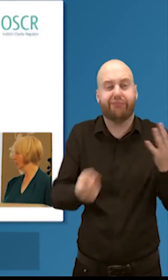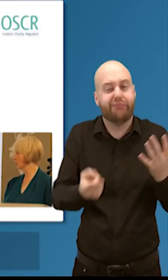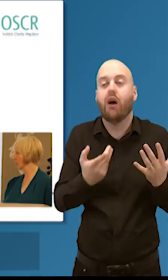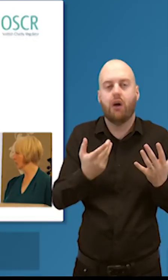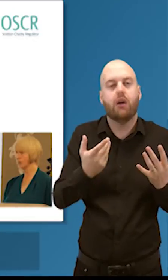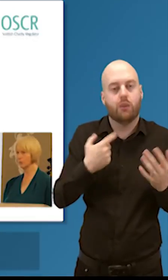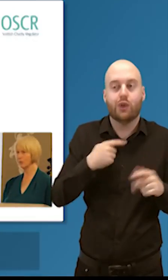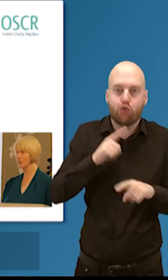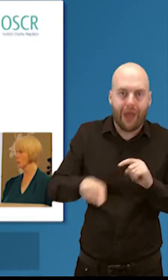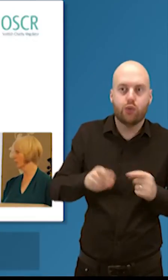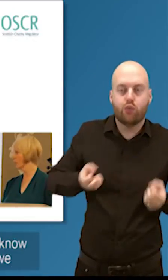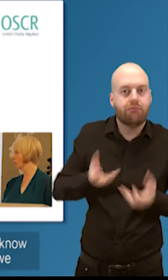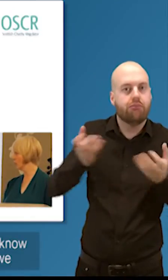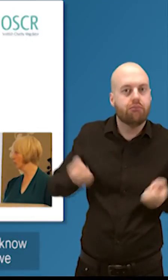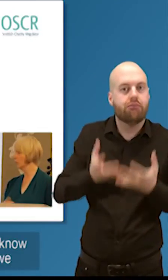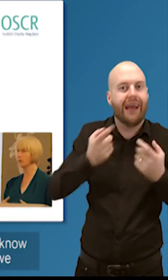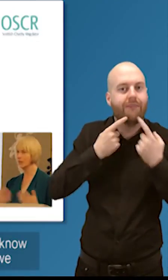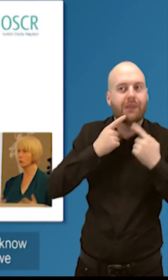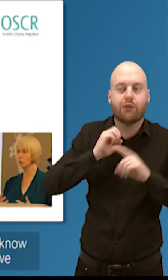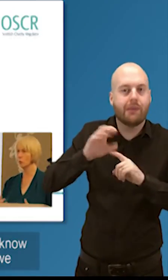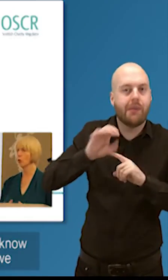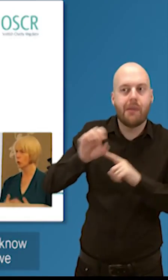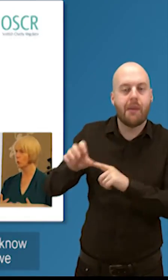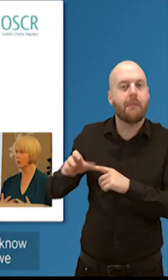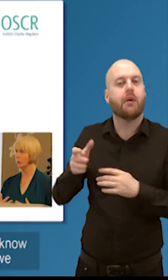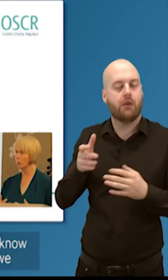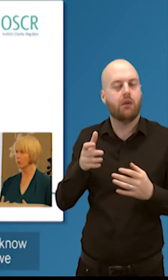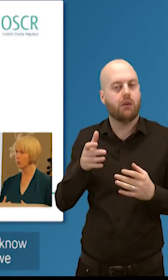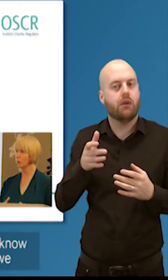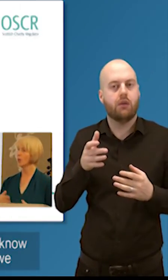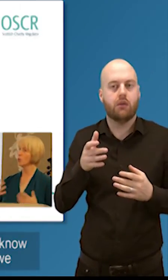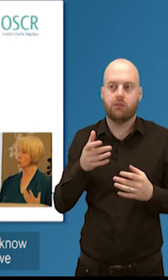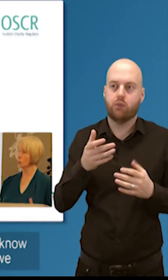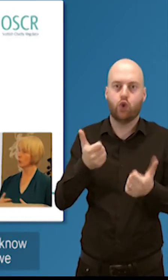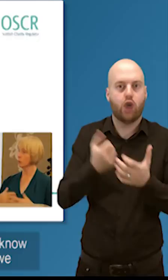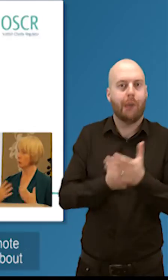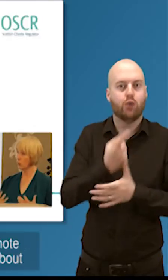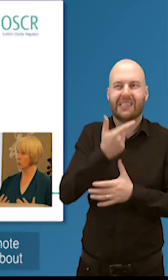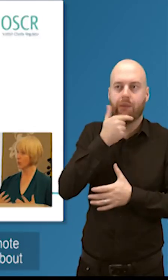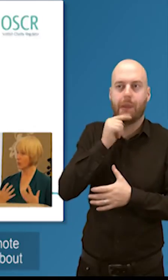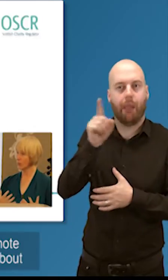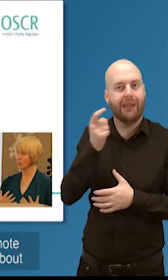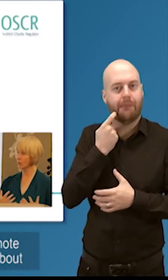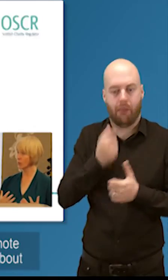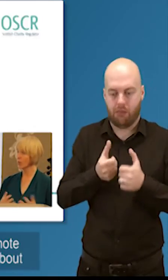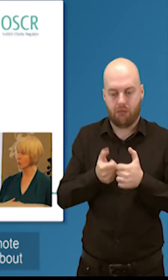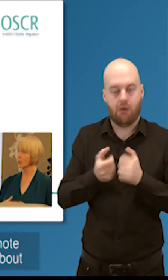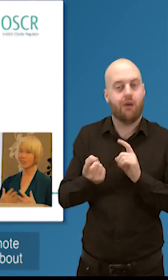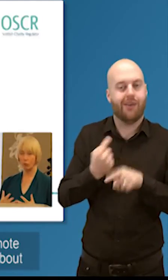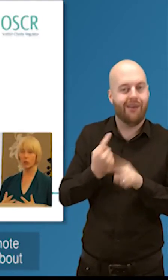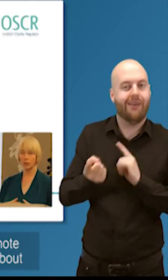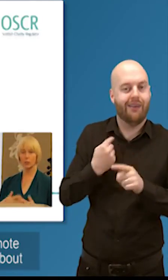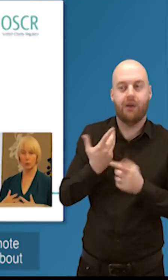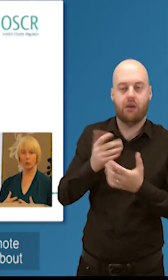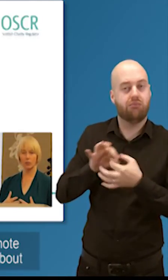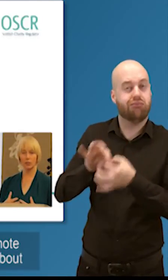we were all smiling saying well no that's not what we're for we know that people need to know who we are and what we do so the more that we promote ourselves it's not